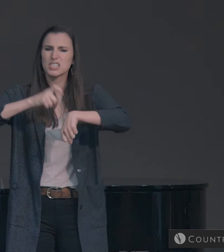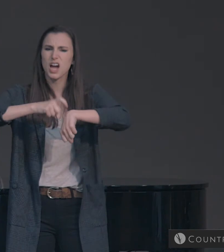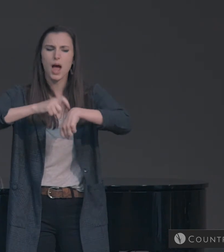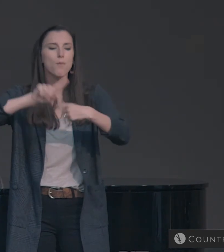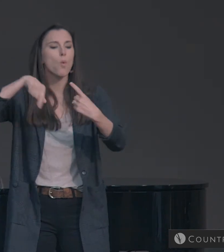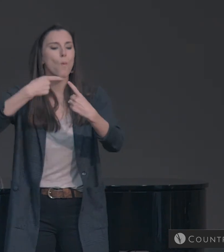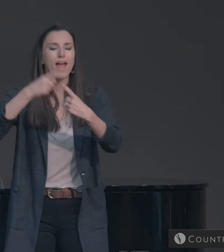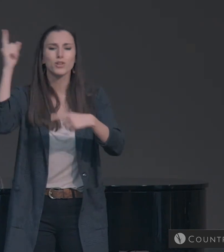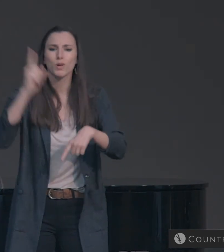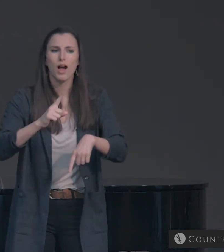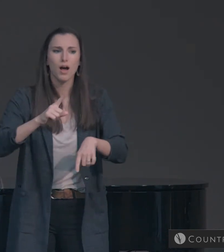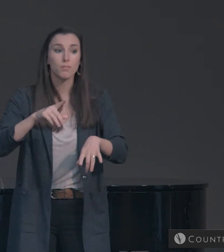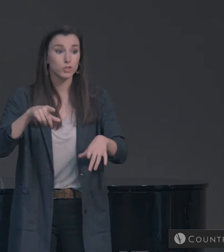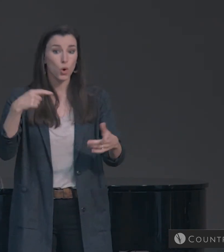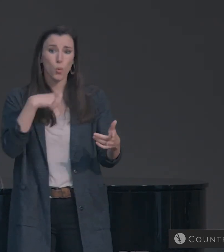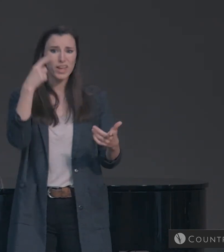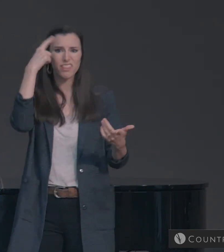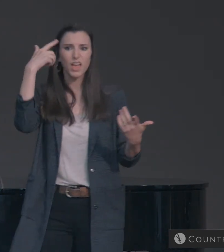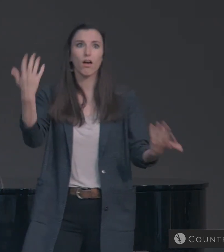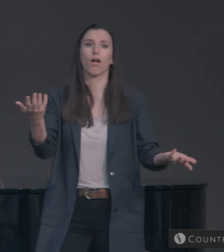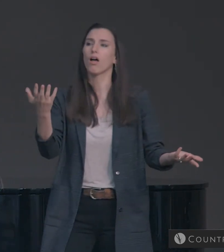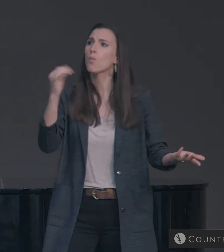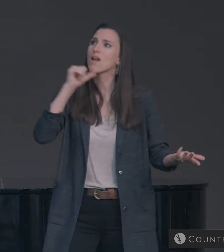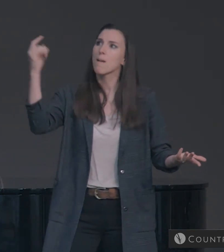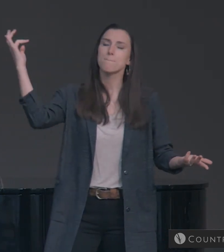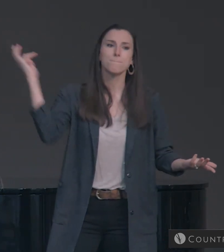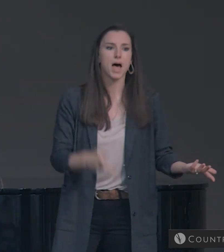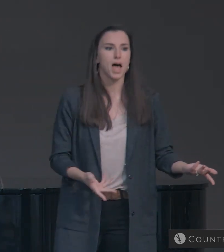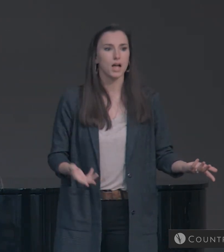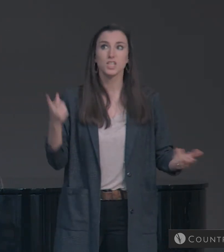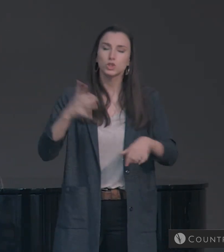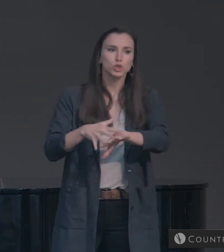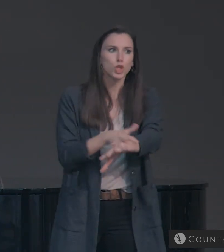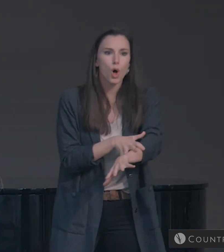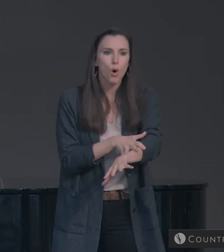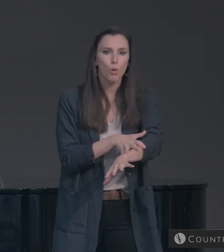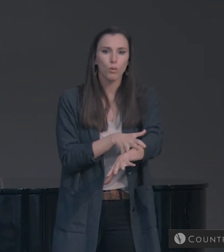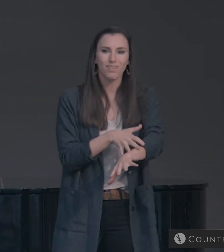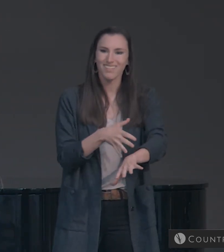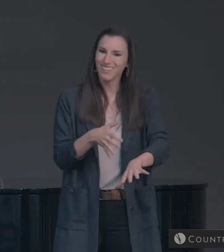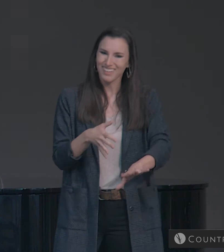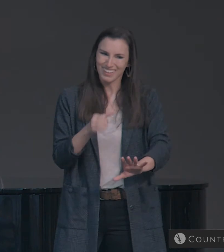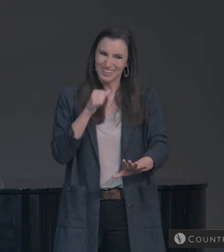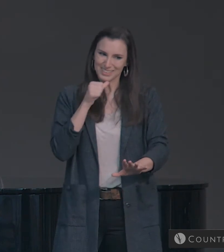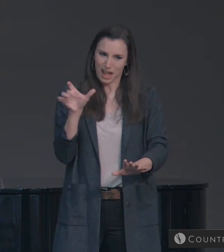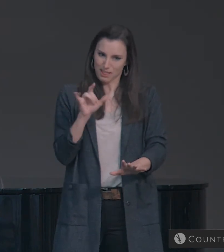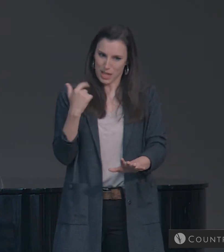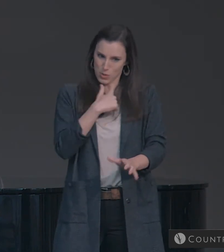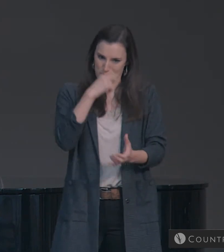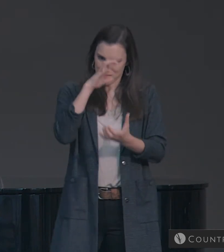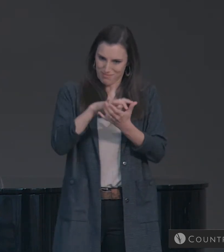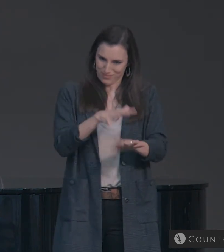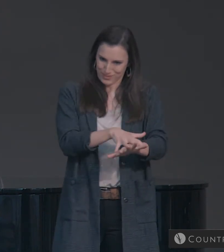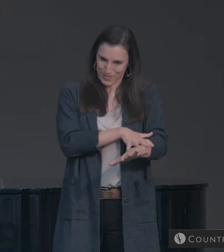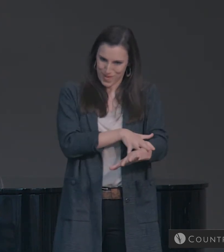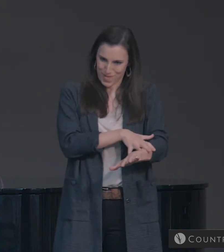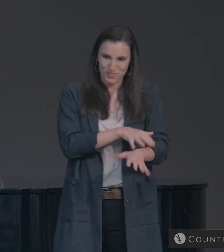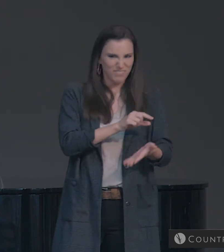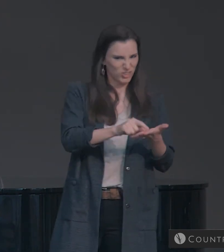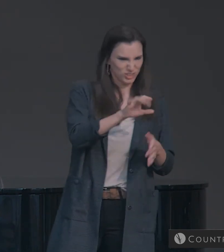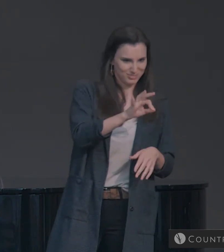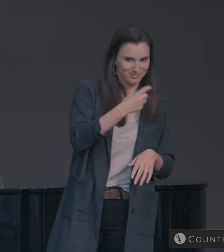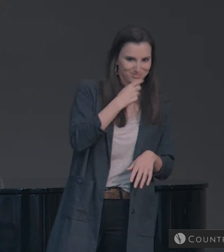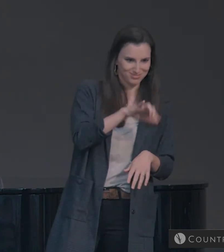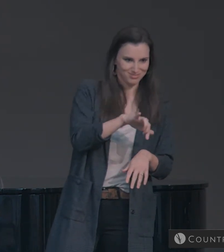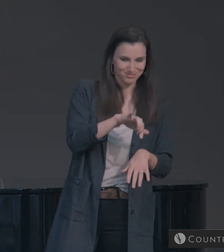God's not being slow the way that we count slowness. That's exactly what verse 9 says. And we can also